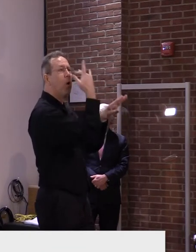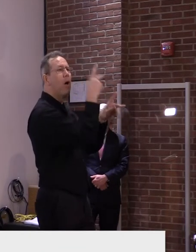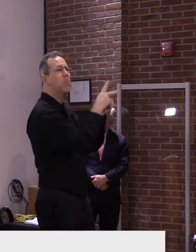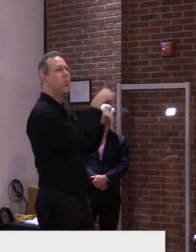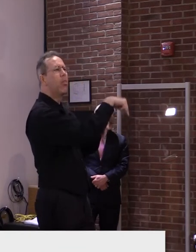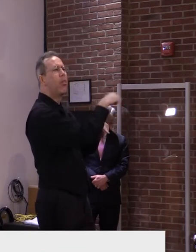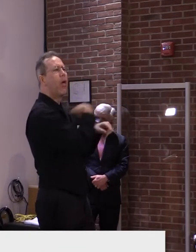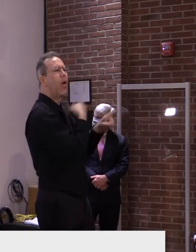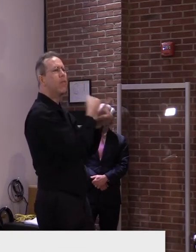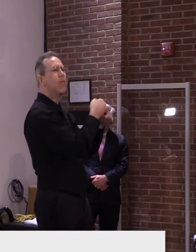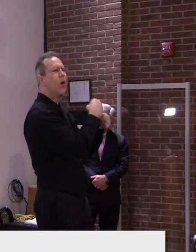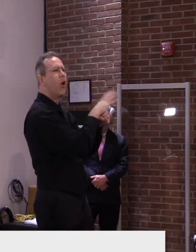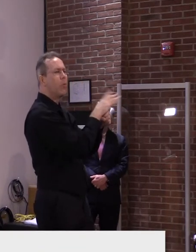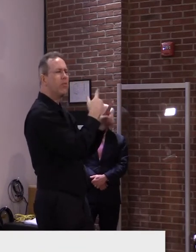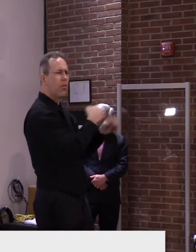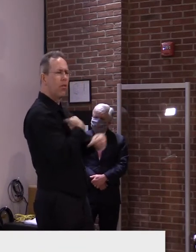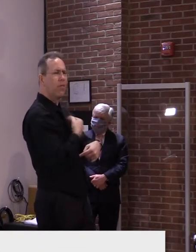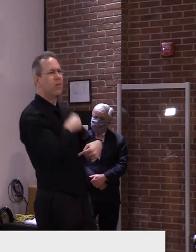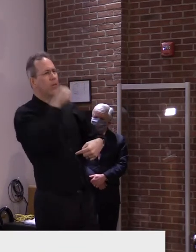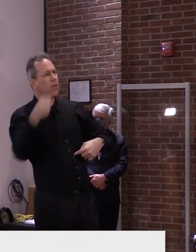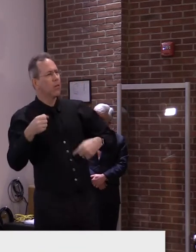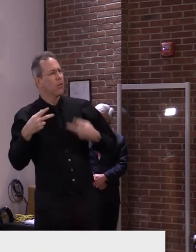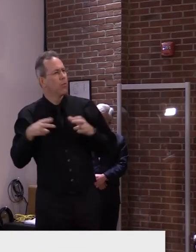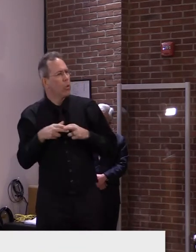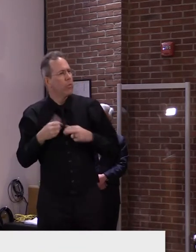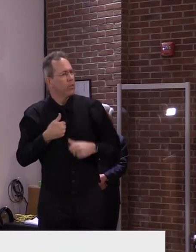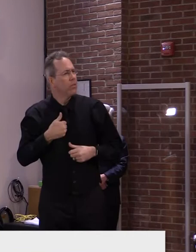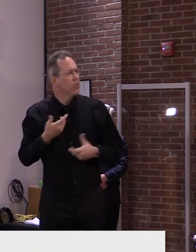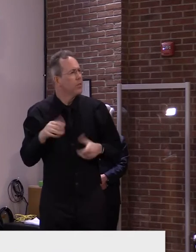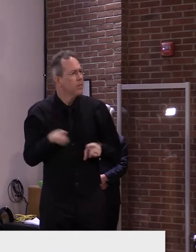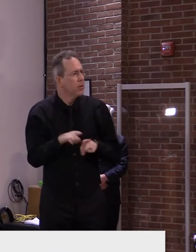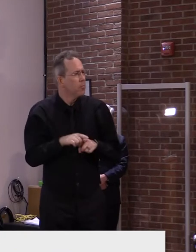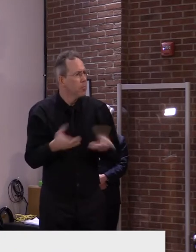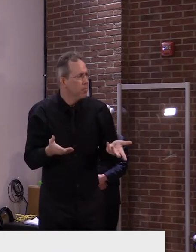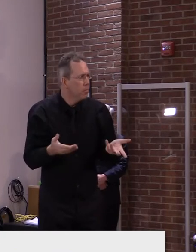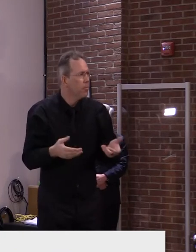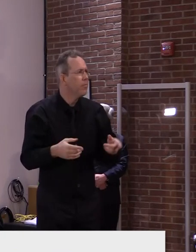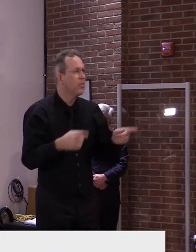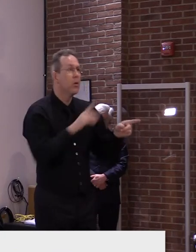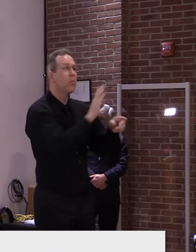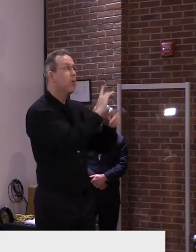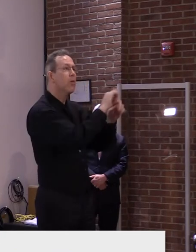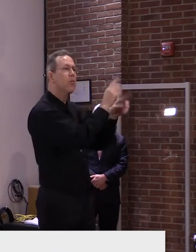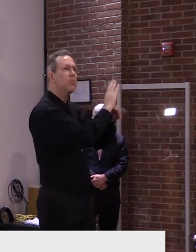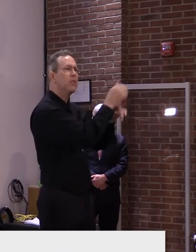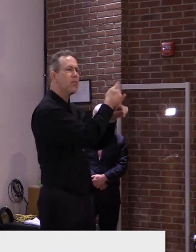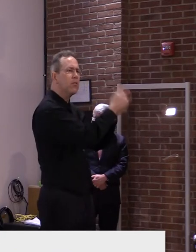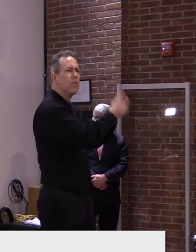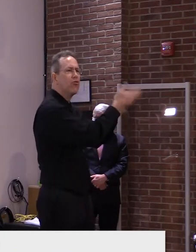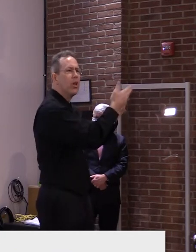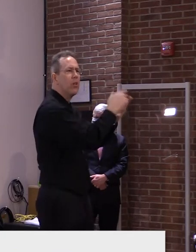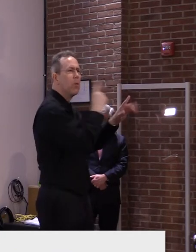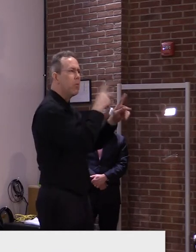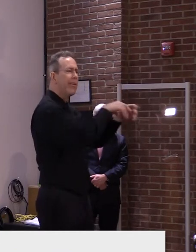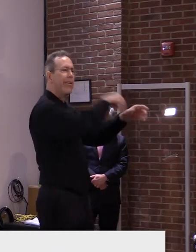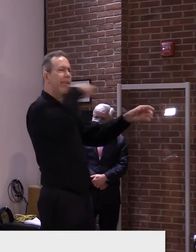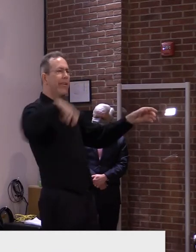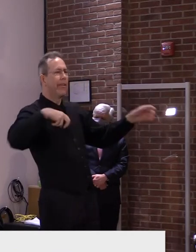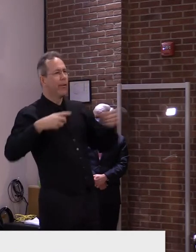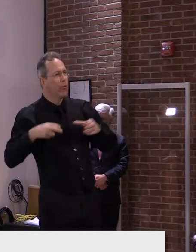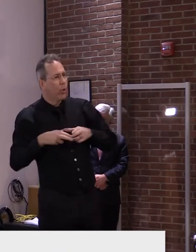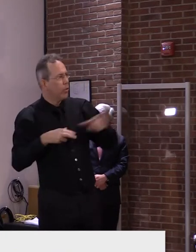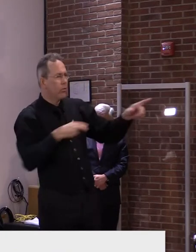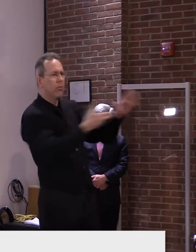to boycott them and never go to them. Or you could understand that because they had one case that was acquired in the community